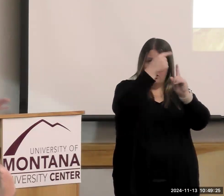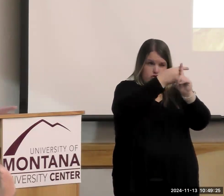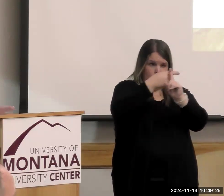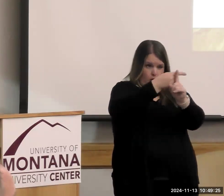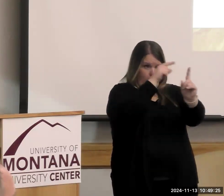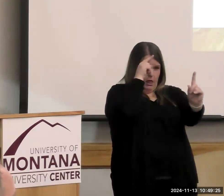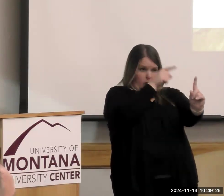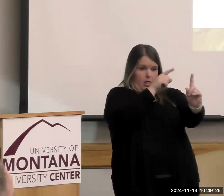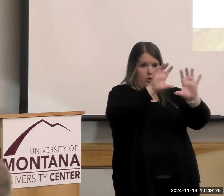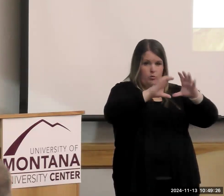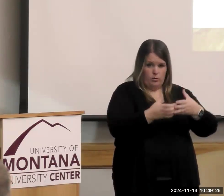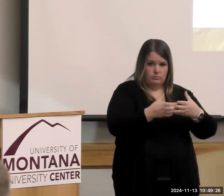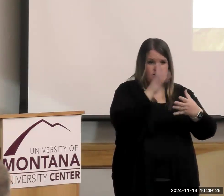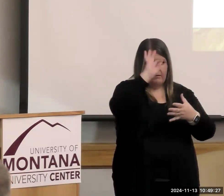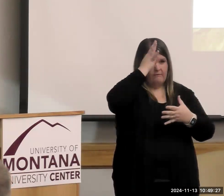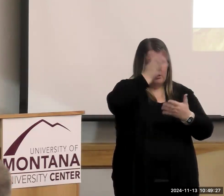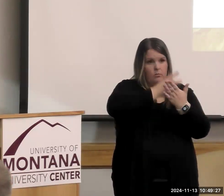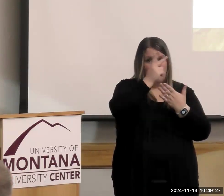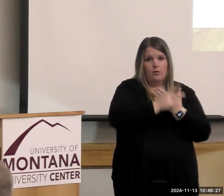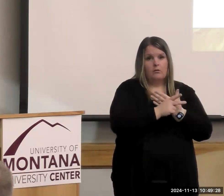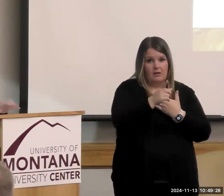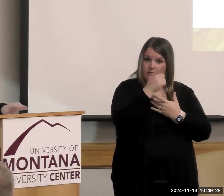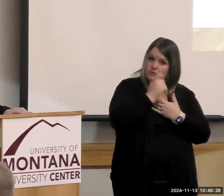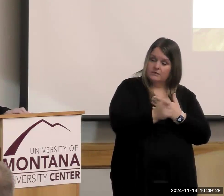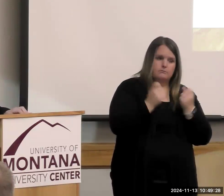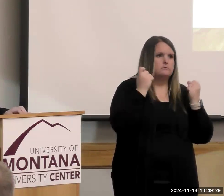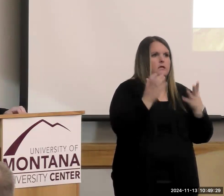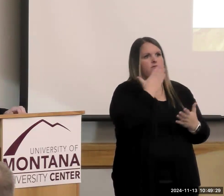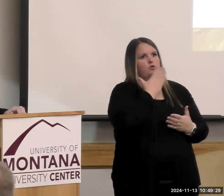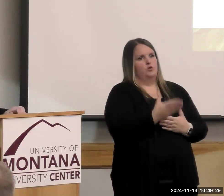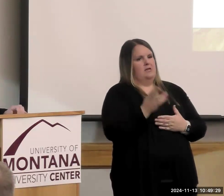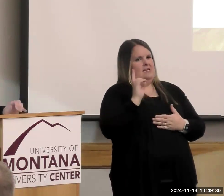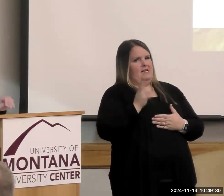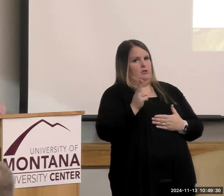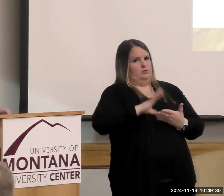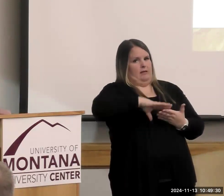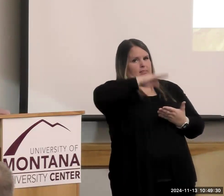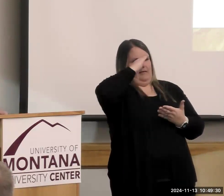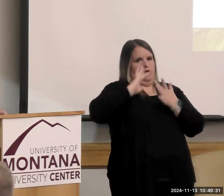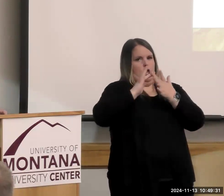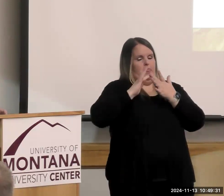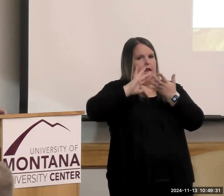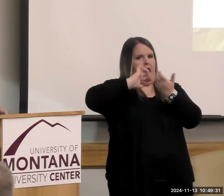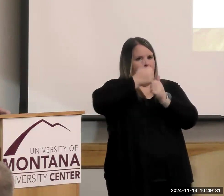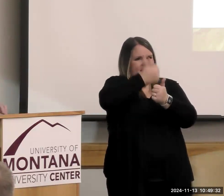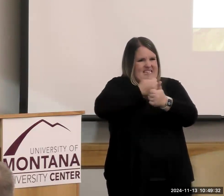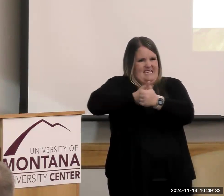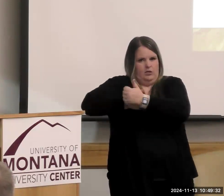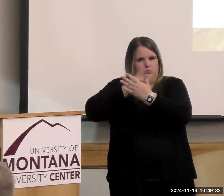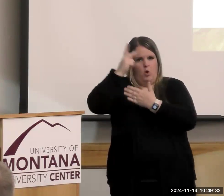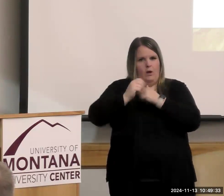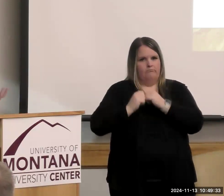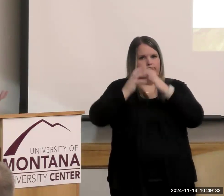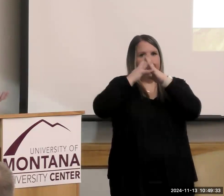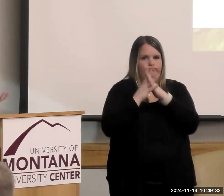were ever interested, there's great history lessons online about how each of the different programs were started. So I'll be sharing